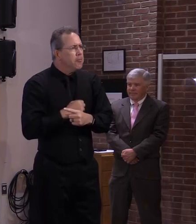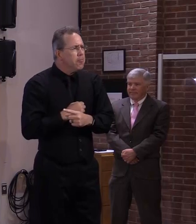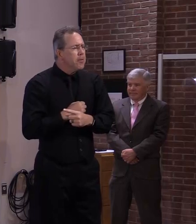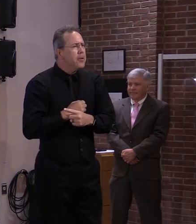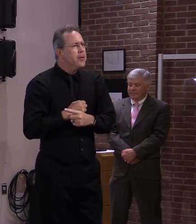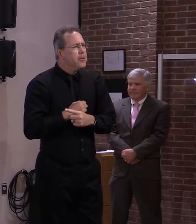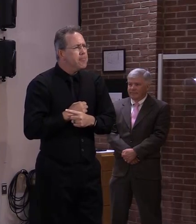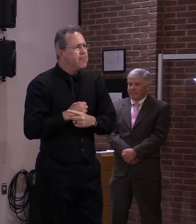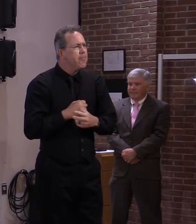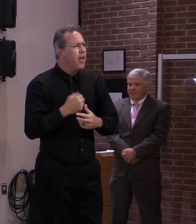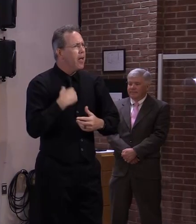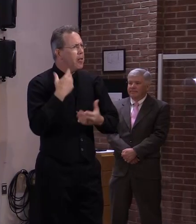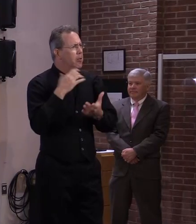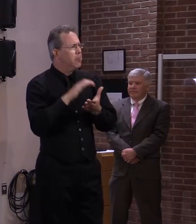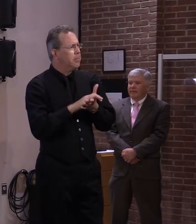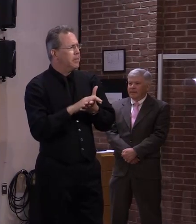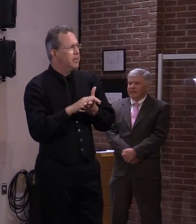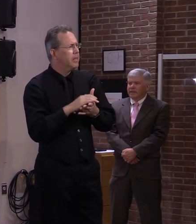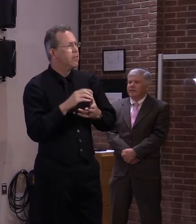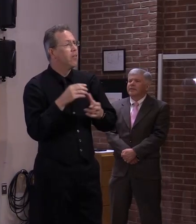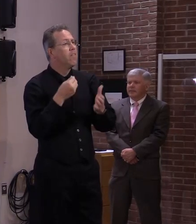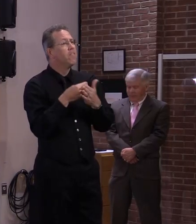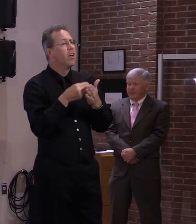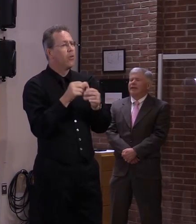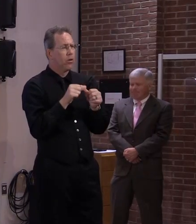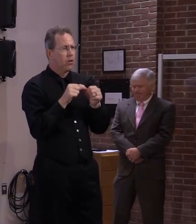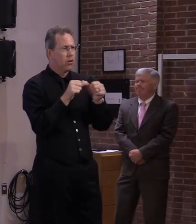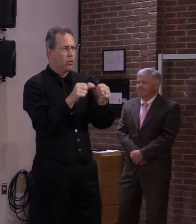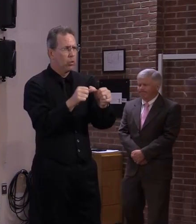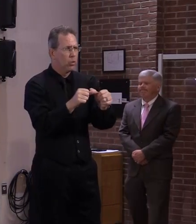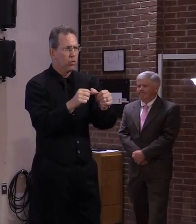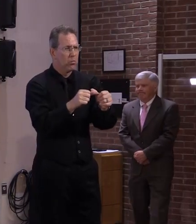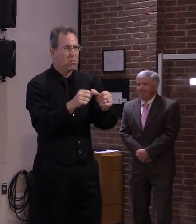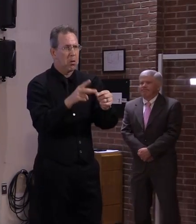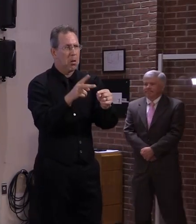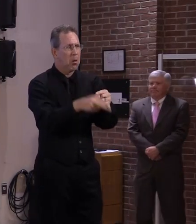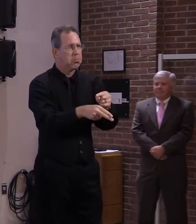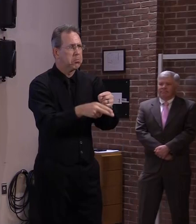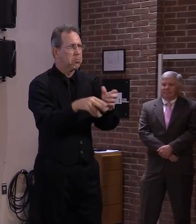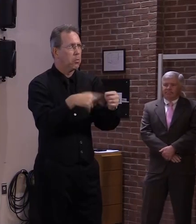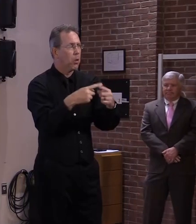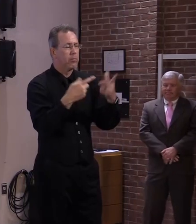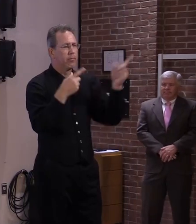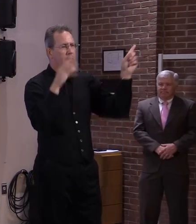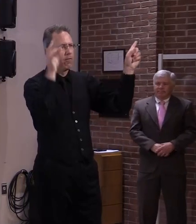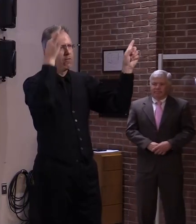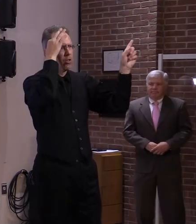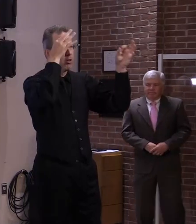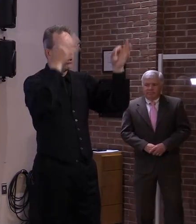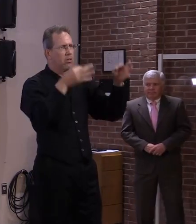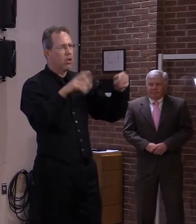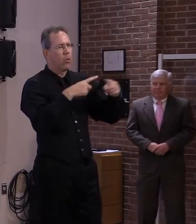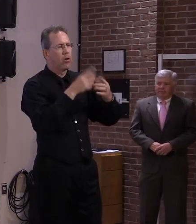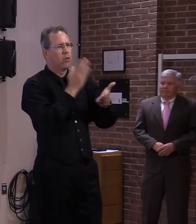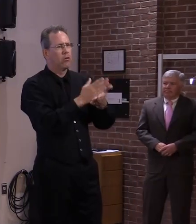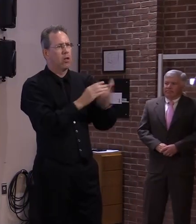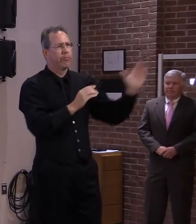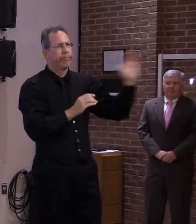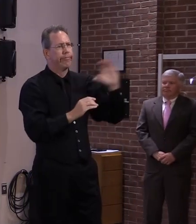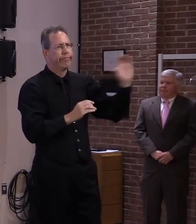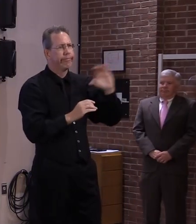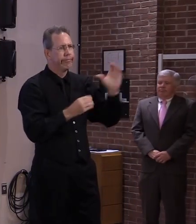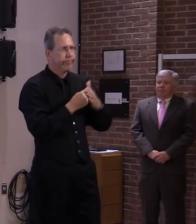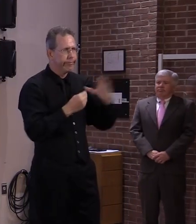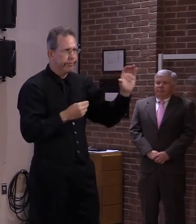as well i mean that'll be determined federally so there's an end date i just i'm not quite sure when that is